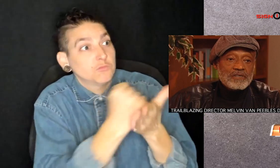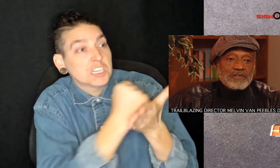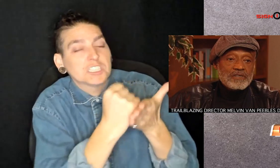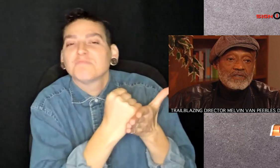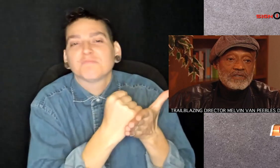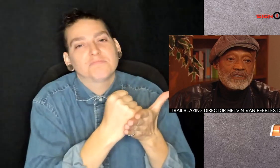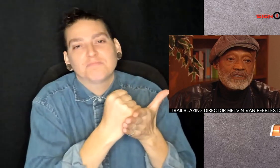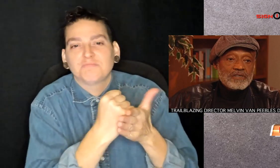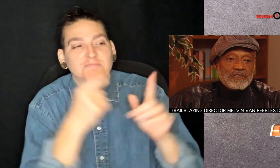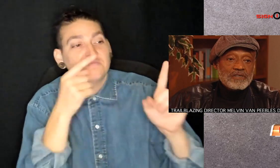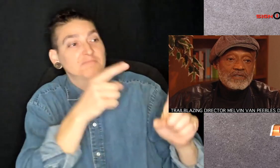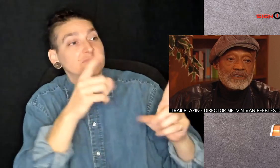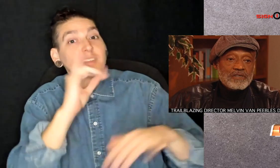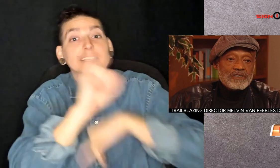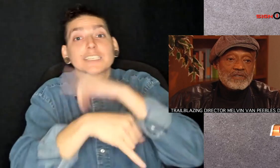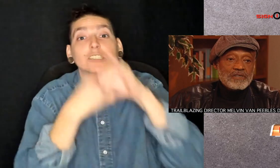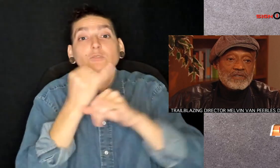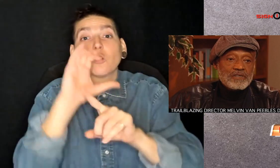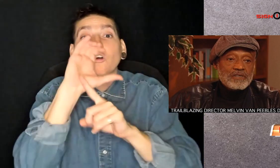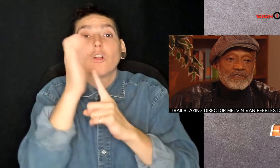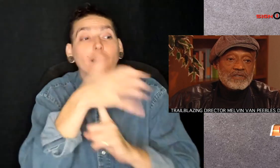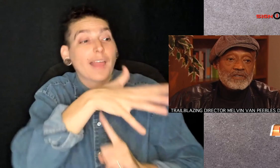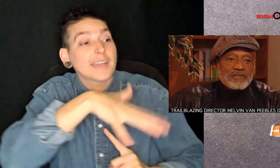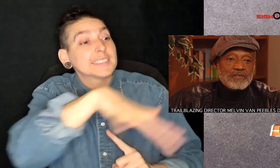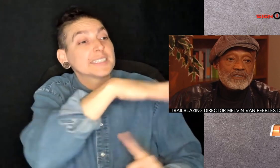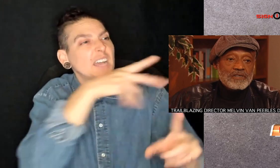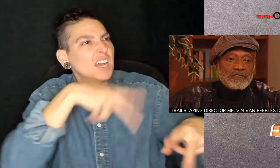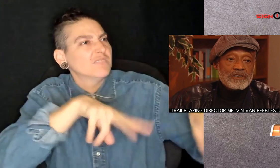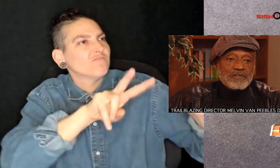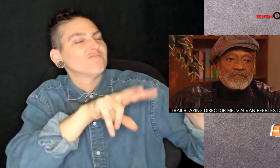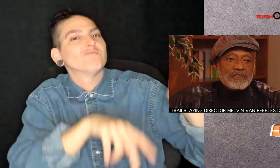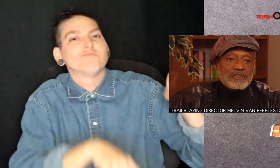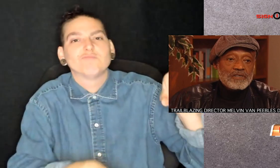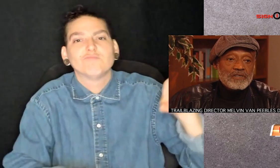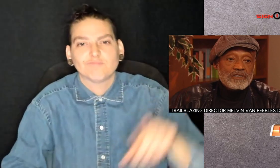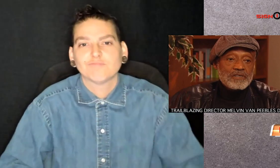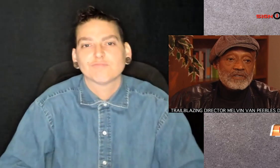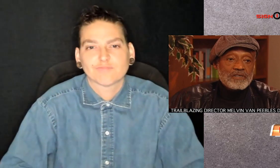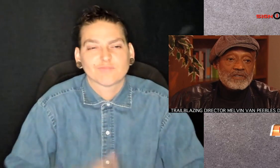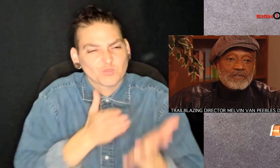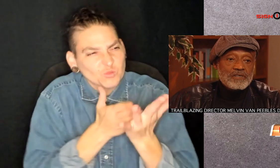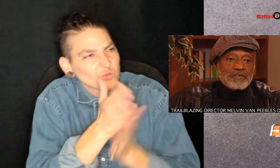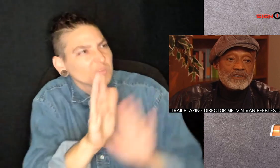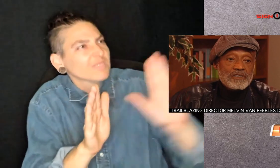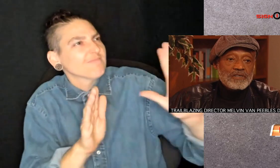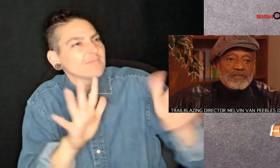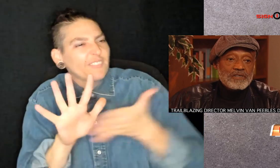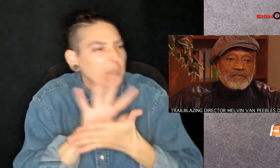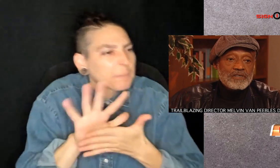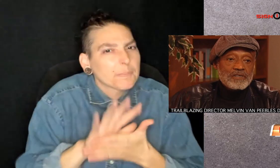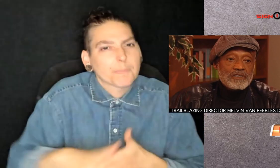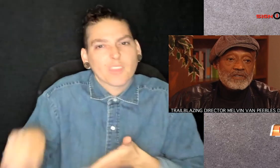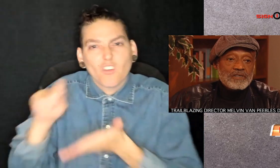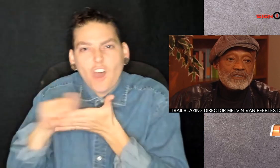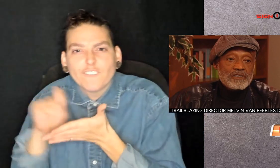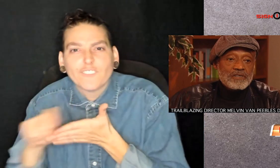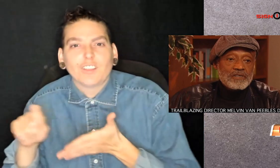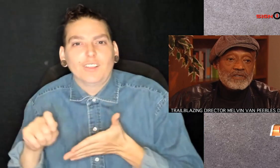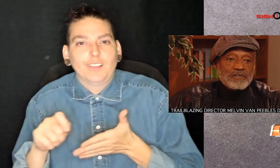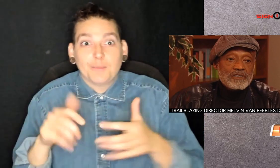international cultural landscape. Through his films, novels, plays, and